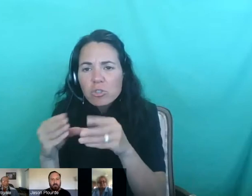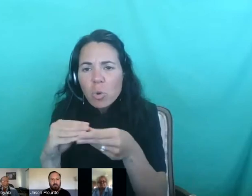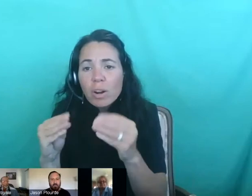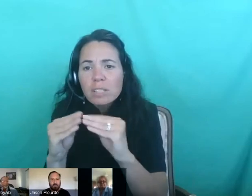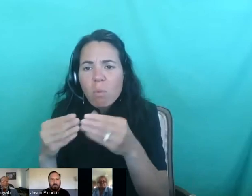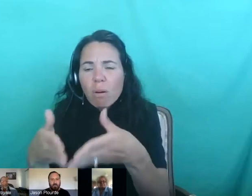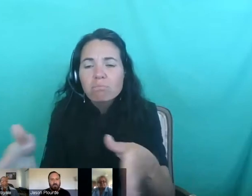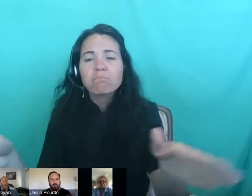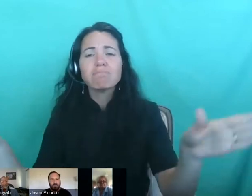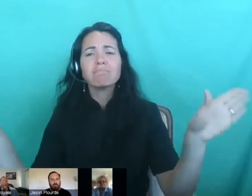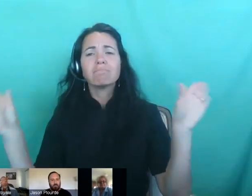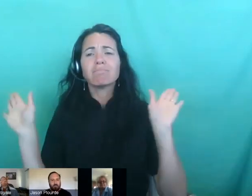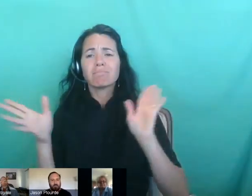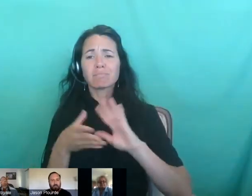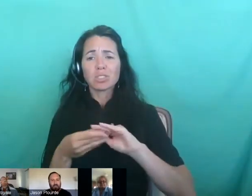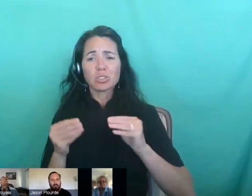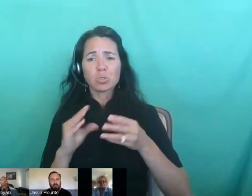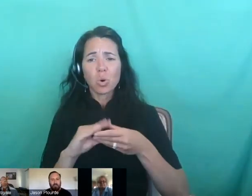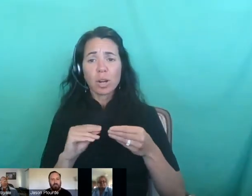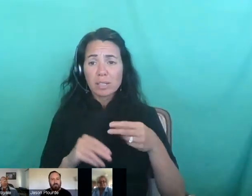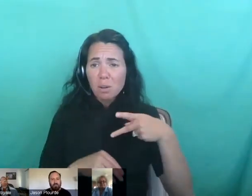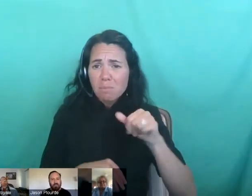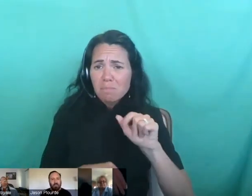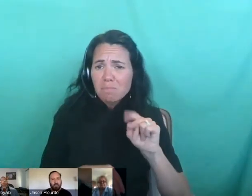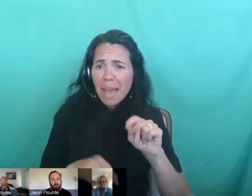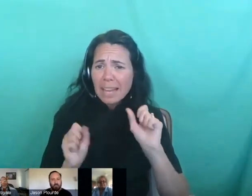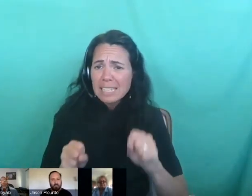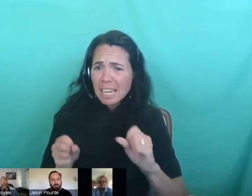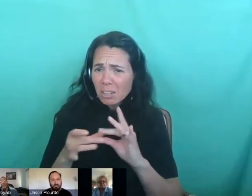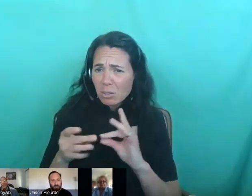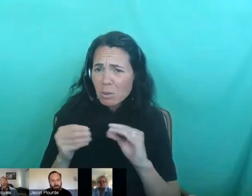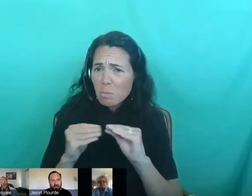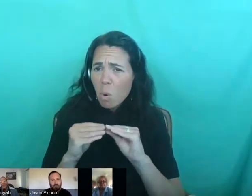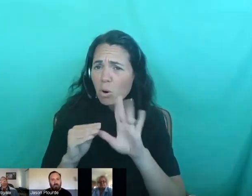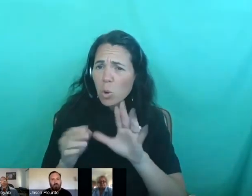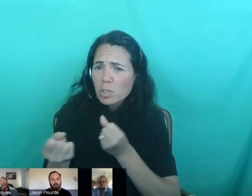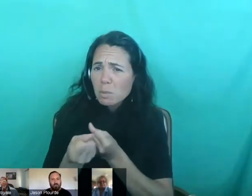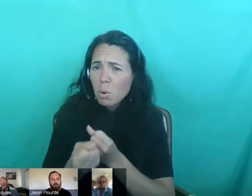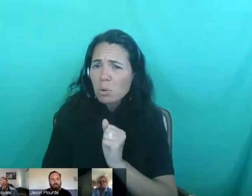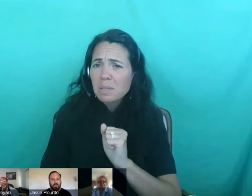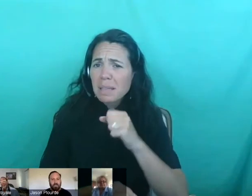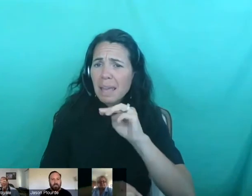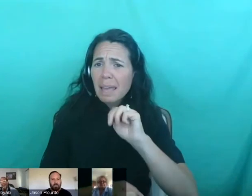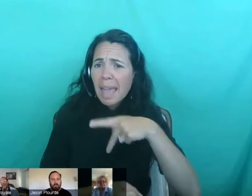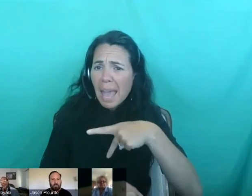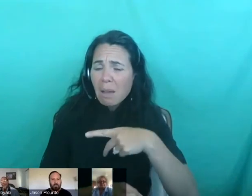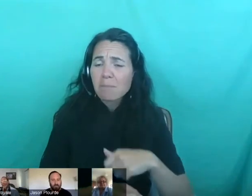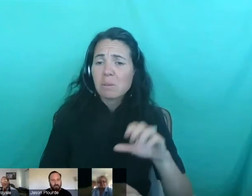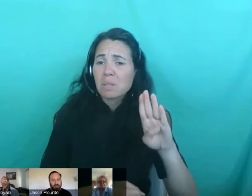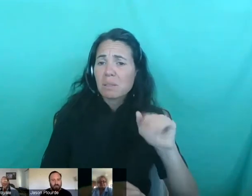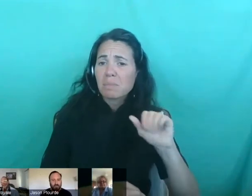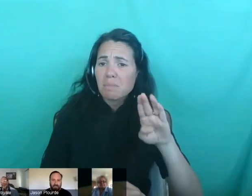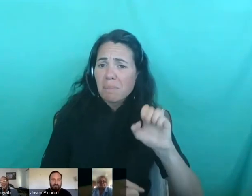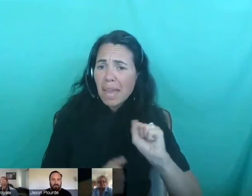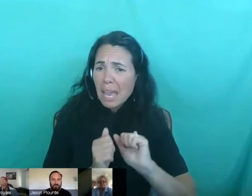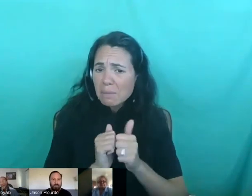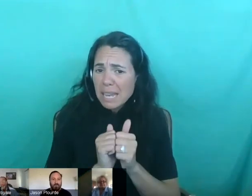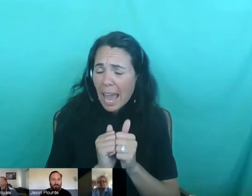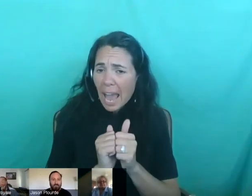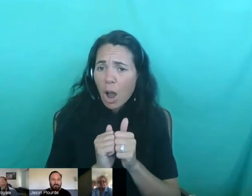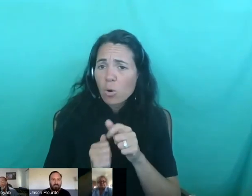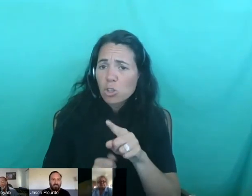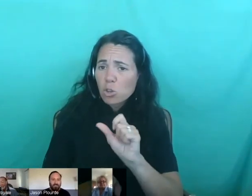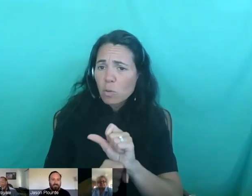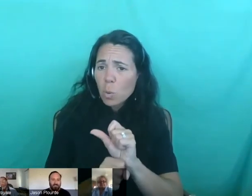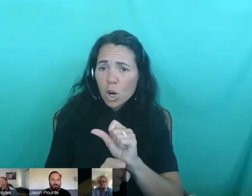your involvement, your support of the AMP, but also just, like, what you've done with Babes and how you've worked to get perspectives that have been